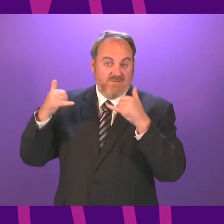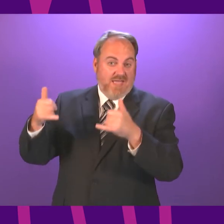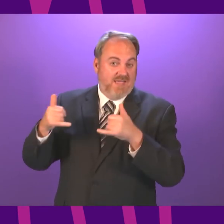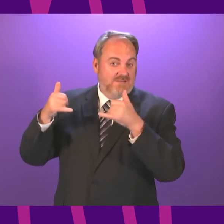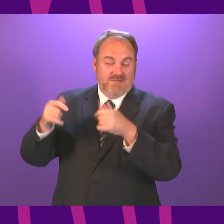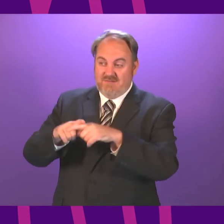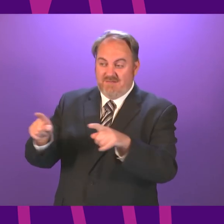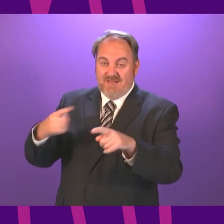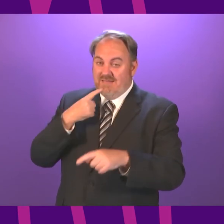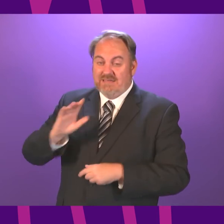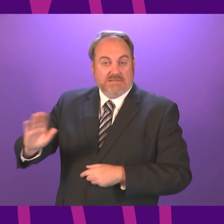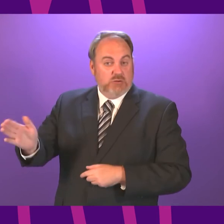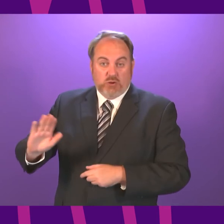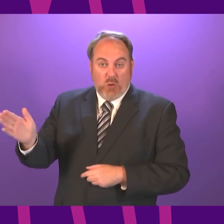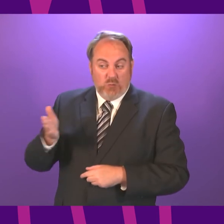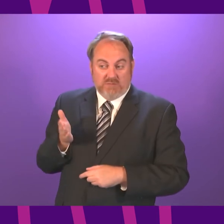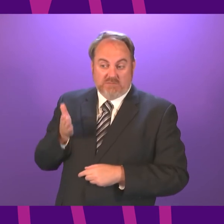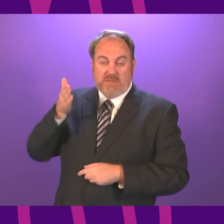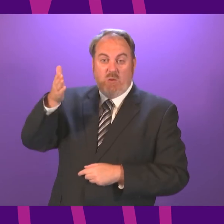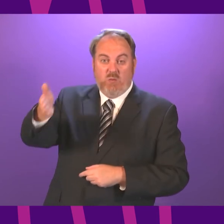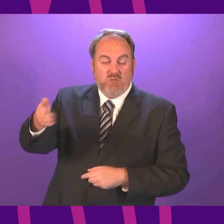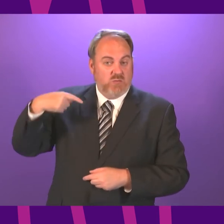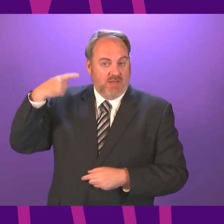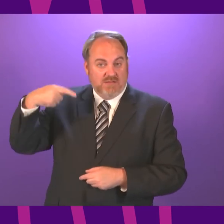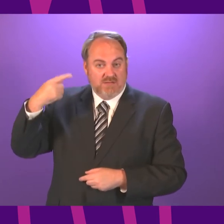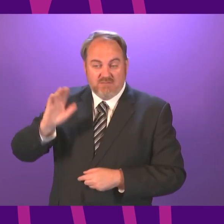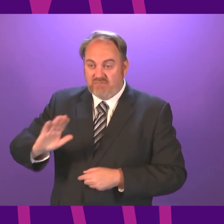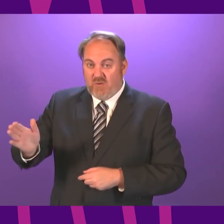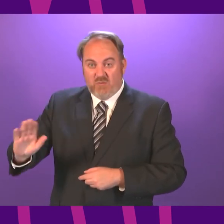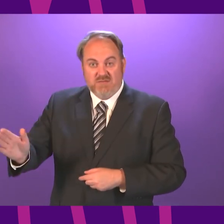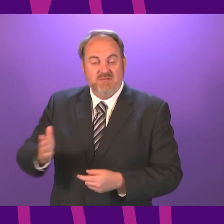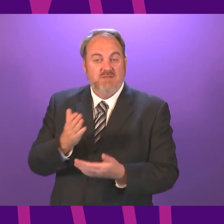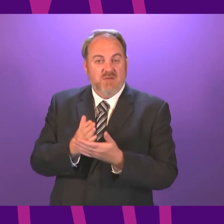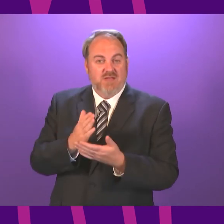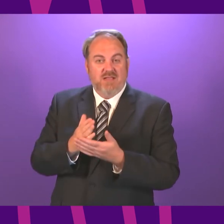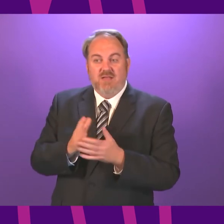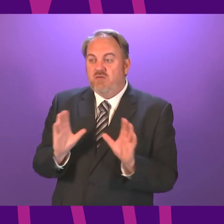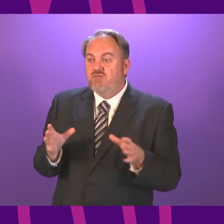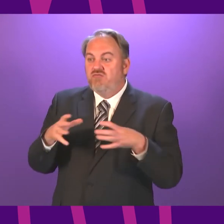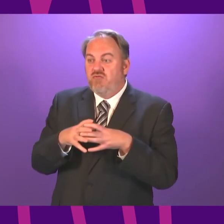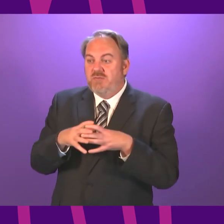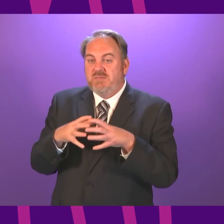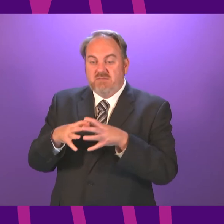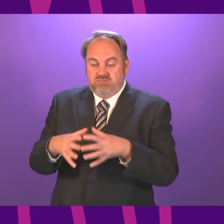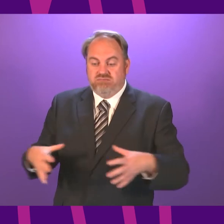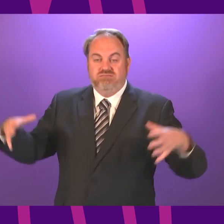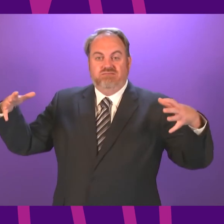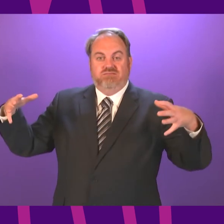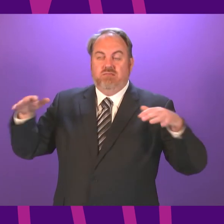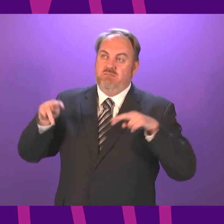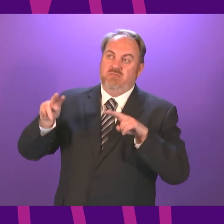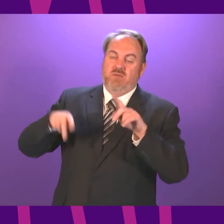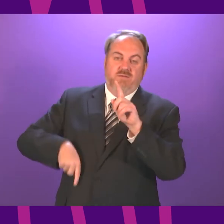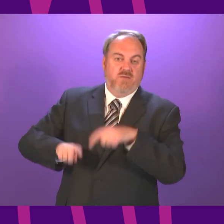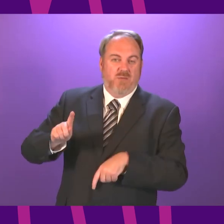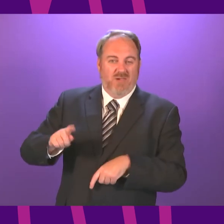against fans travelling to London as I advise against fans gathering in groups that are outwith the limits. I have spent